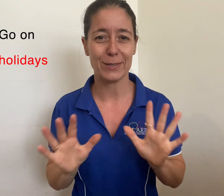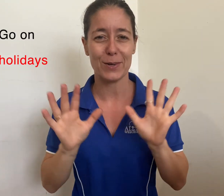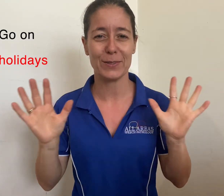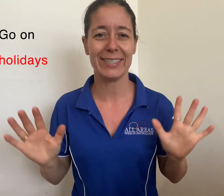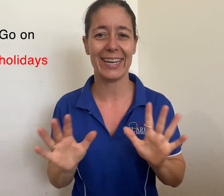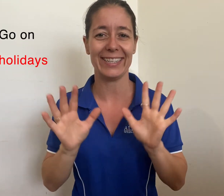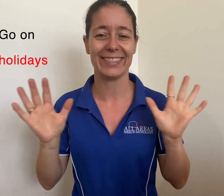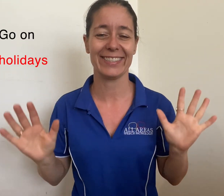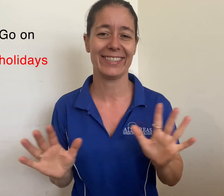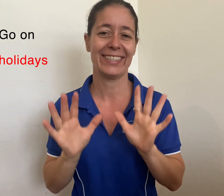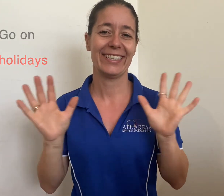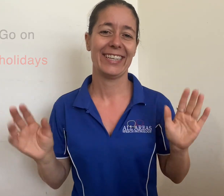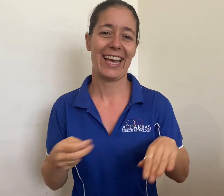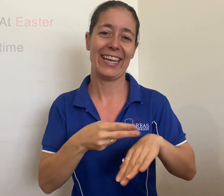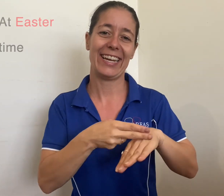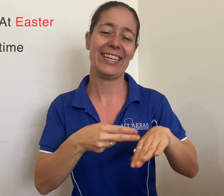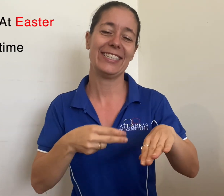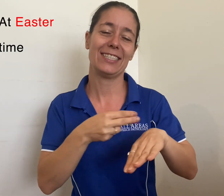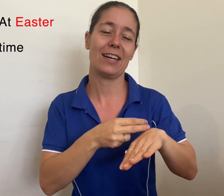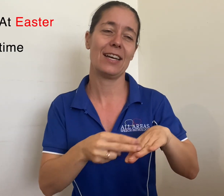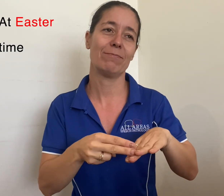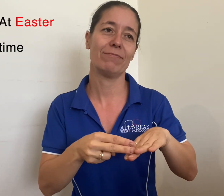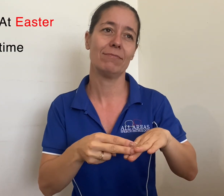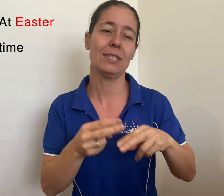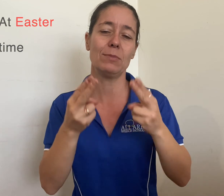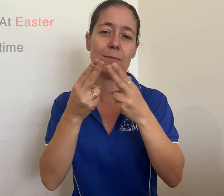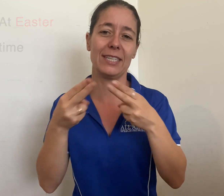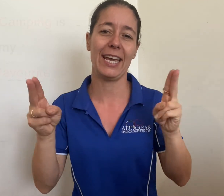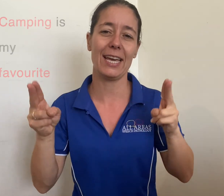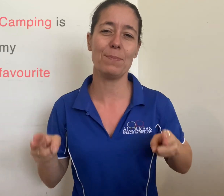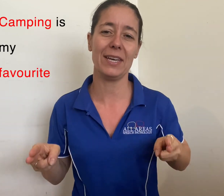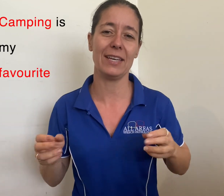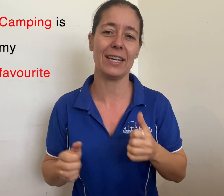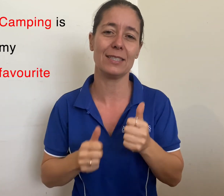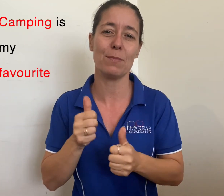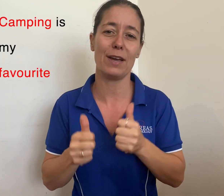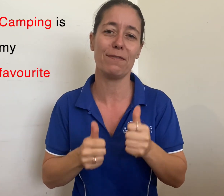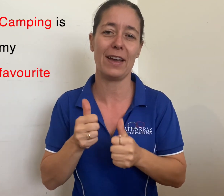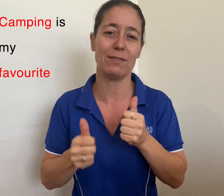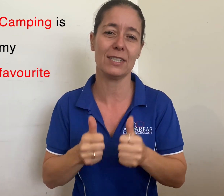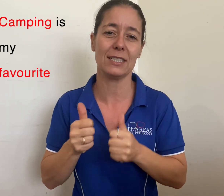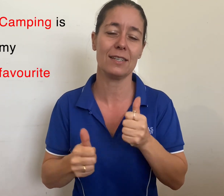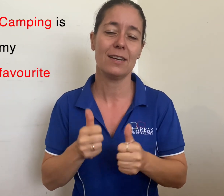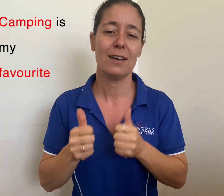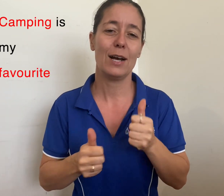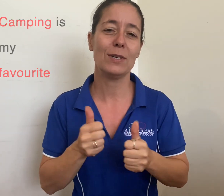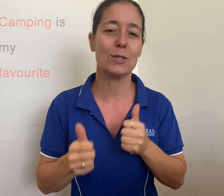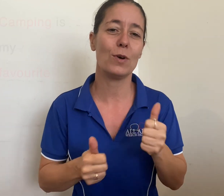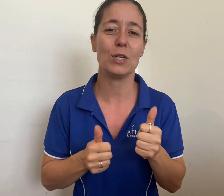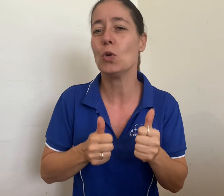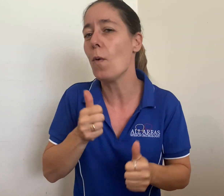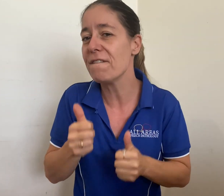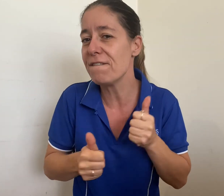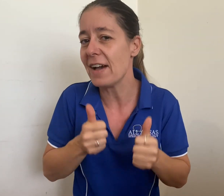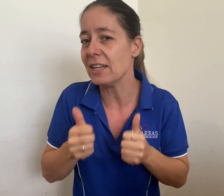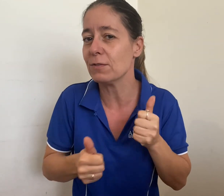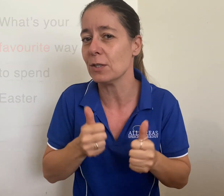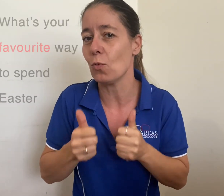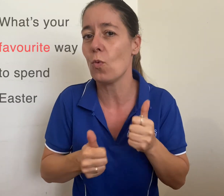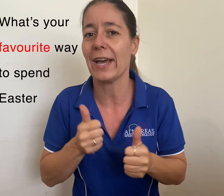on holidays at Easter time. Sometimes camping. That's my favorite. I wonder what your favorite way